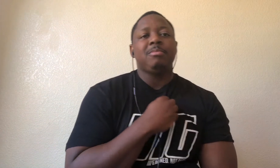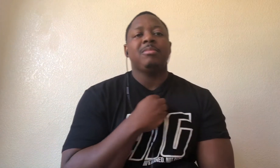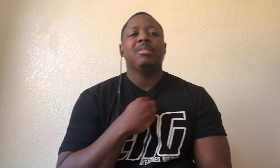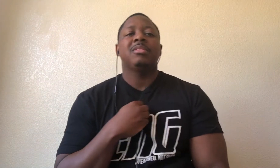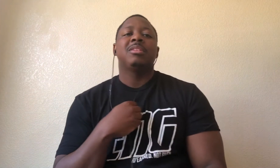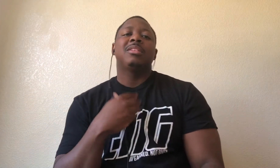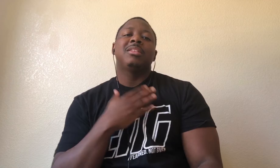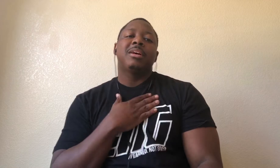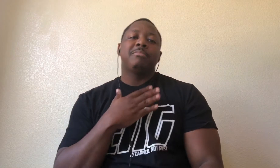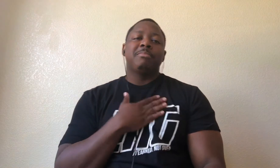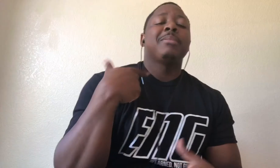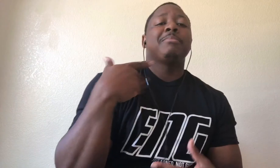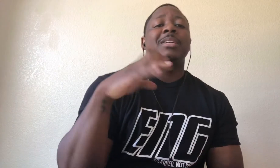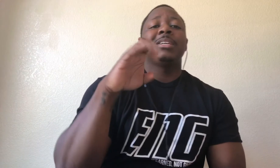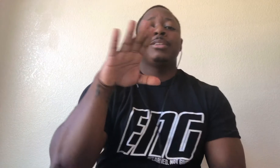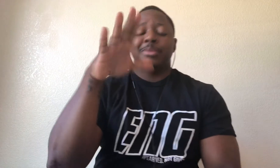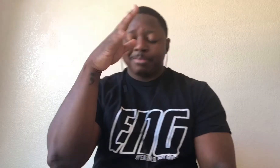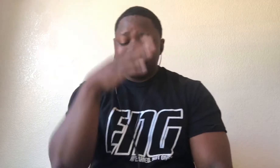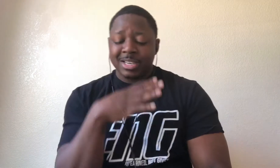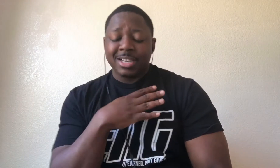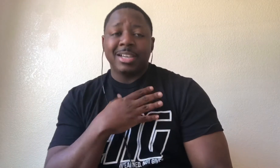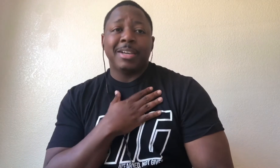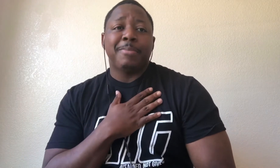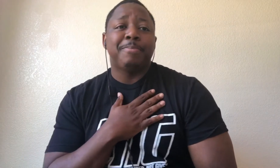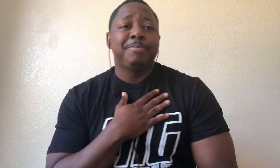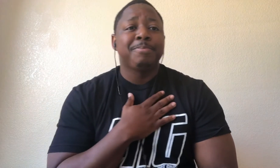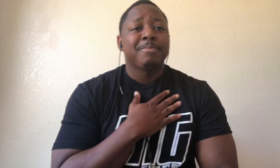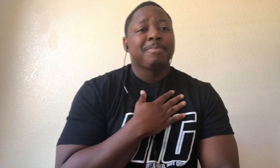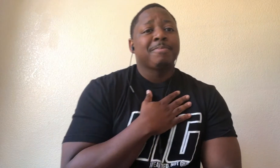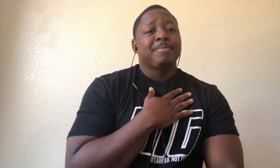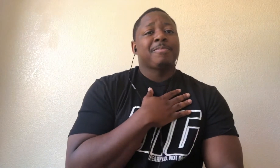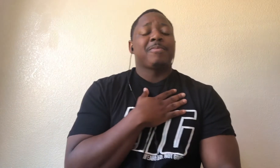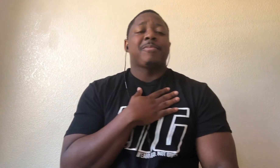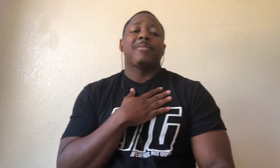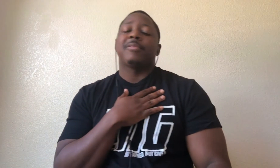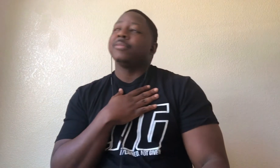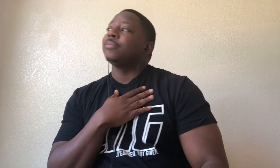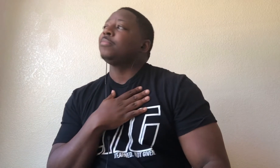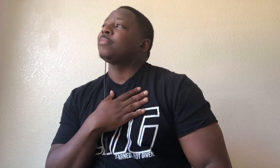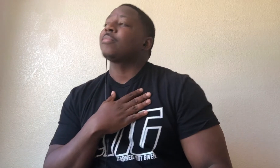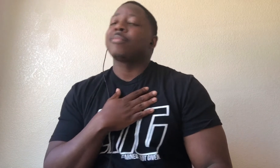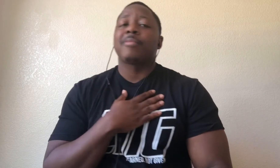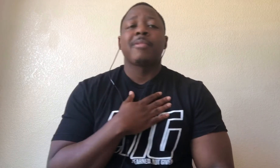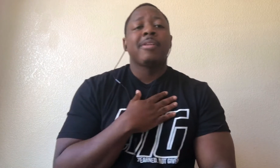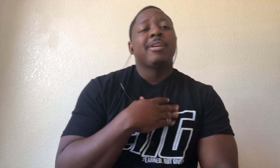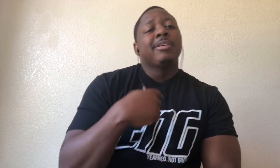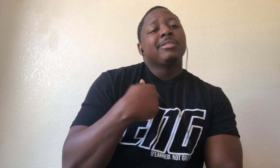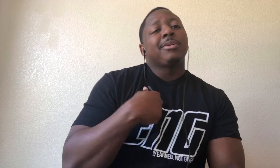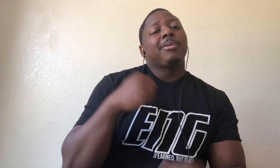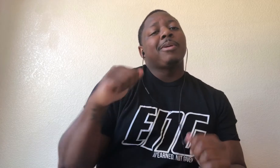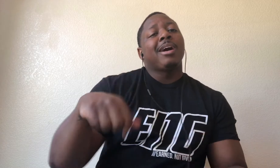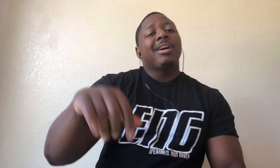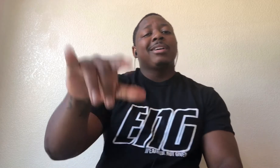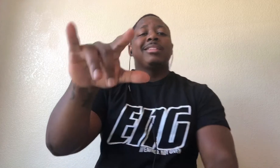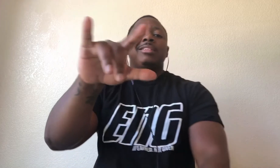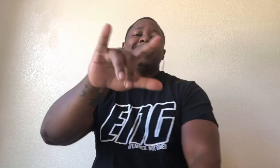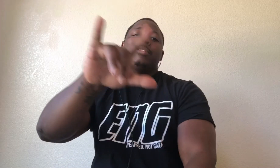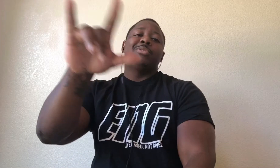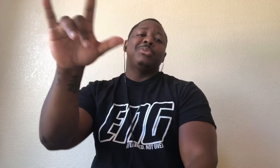Baby, let me be your man Let me be your man So I can love